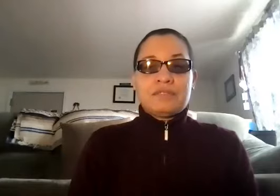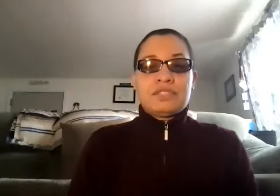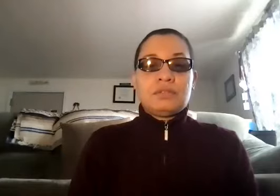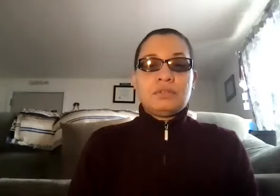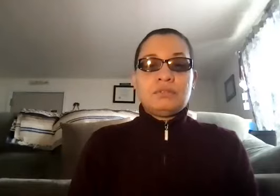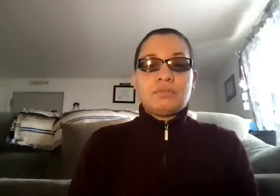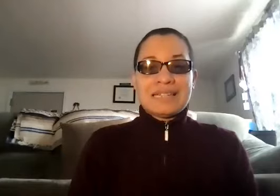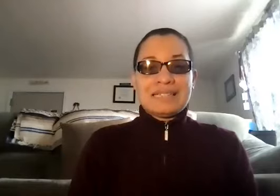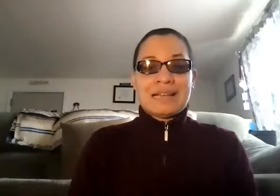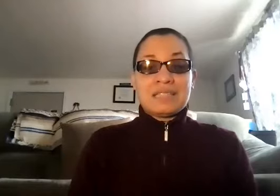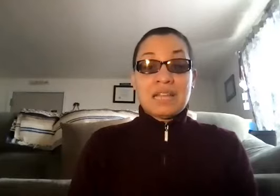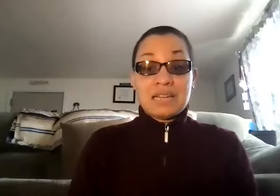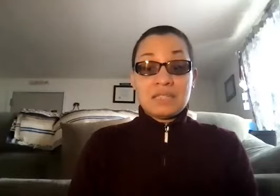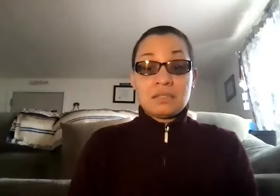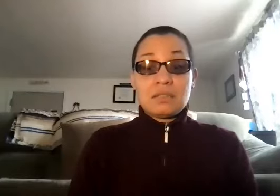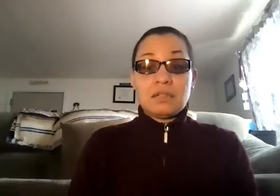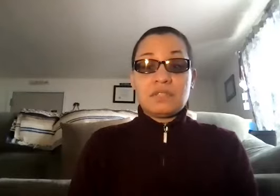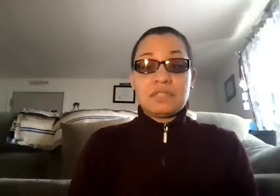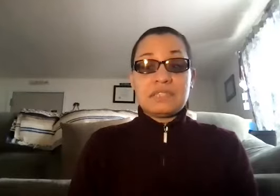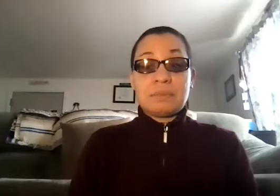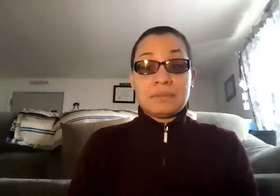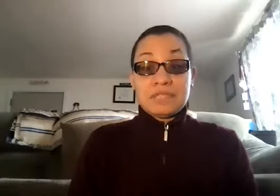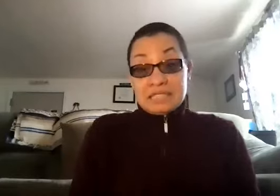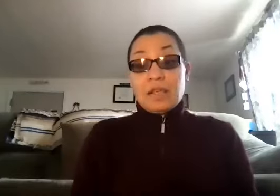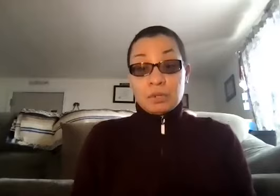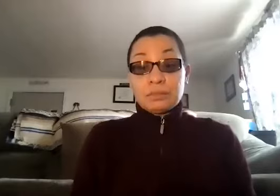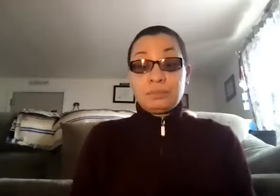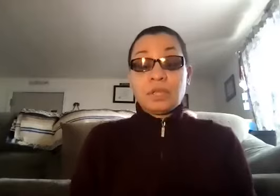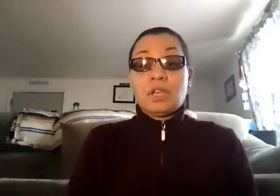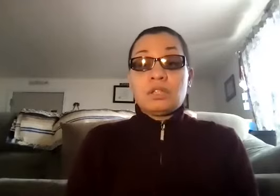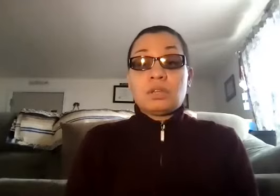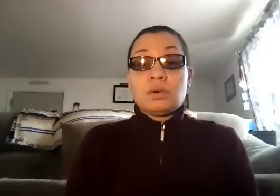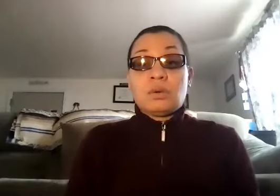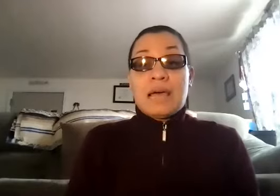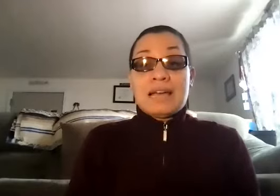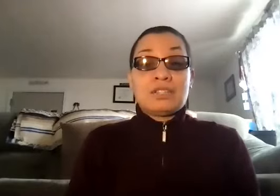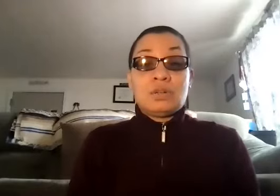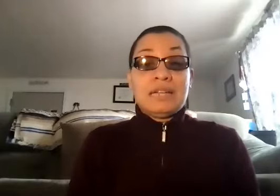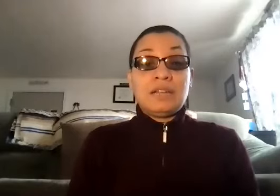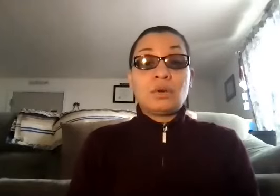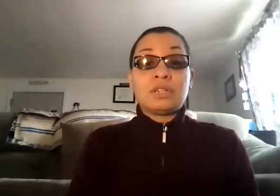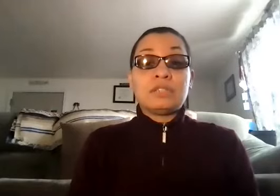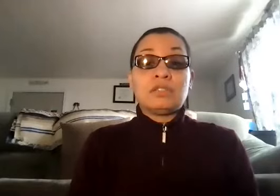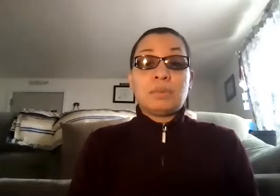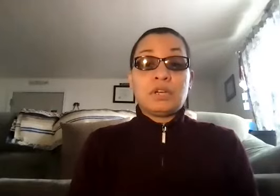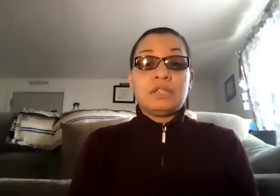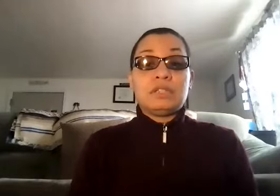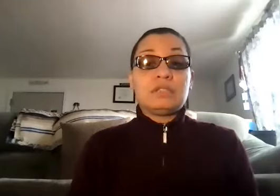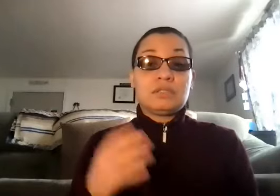certain rights as a tenant if you're disabled to ask your landlord to put